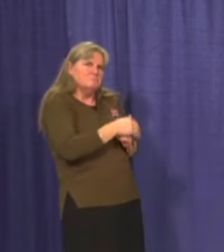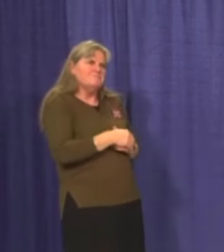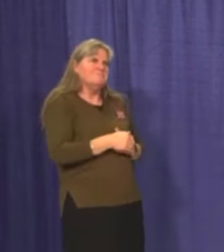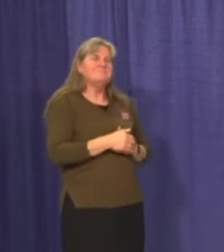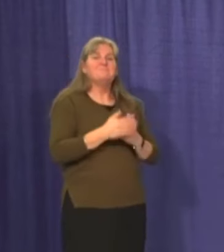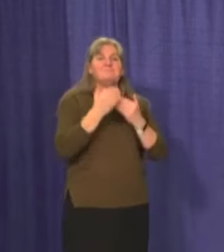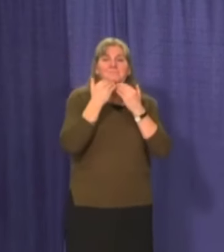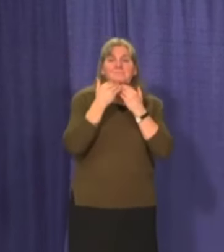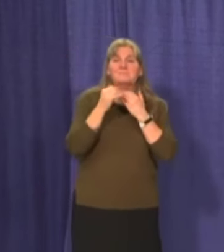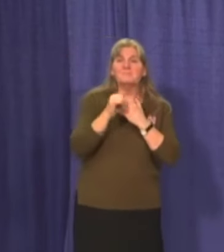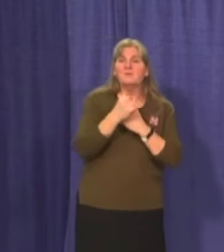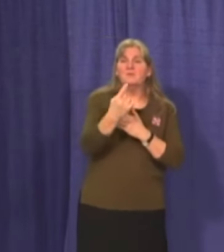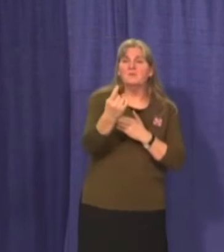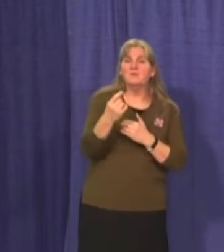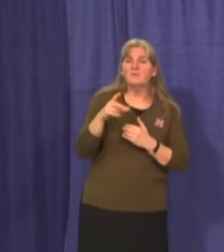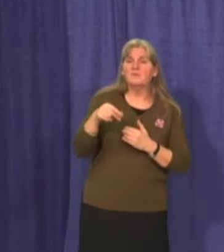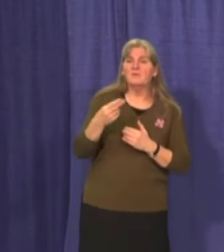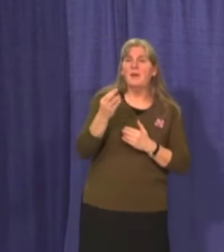Follow up, Philippe.